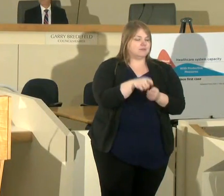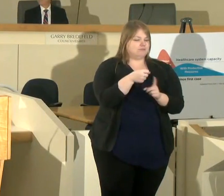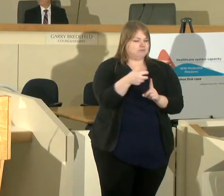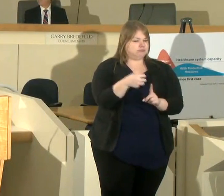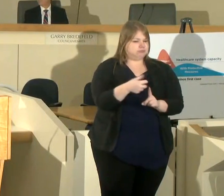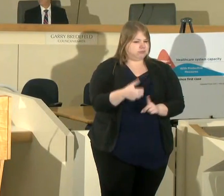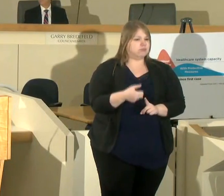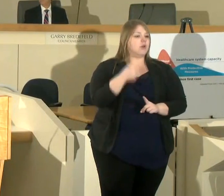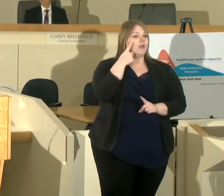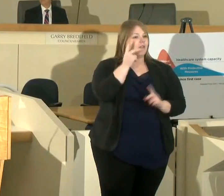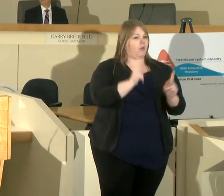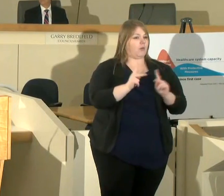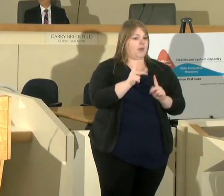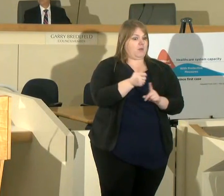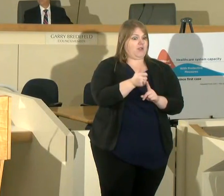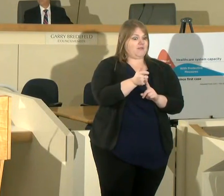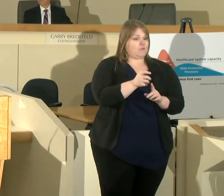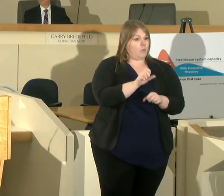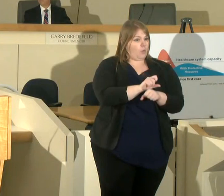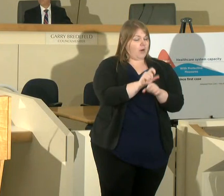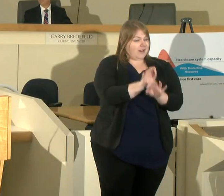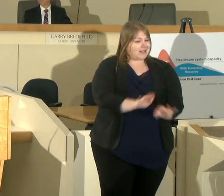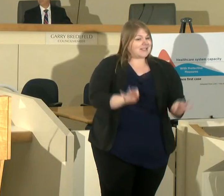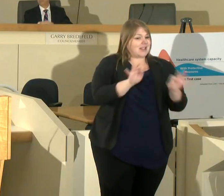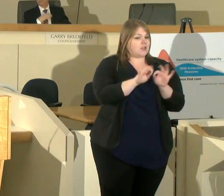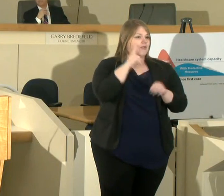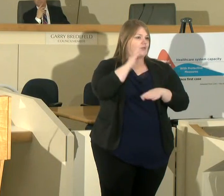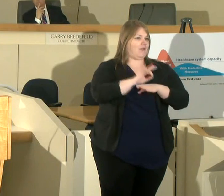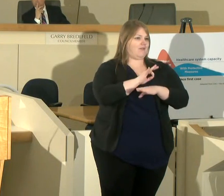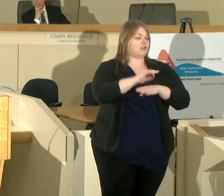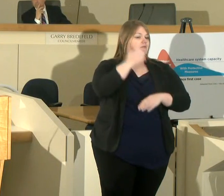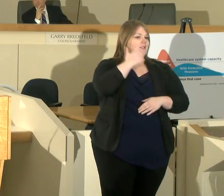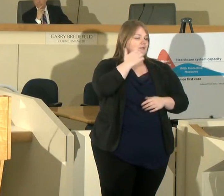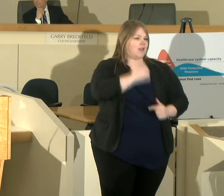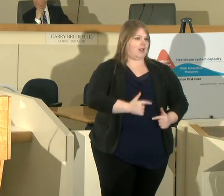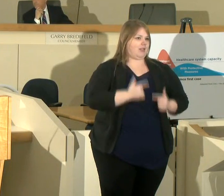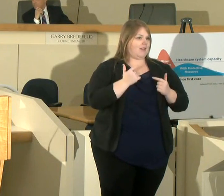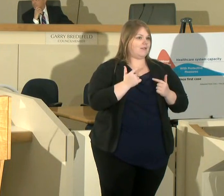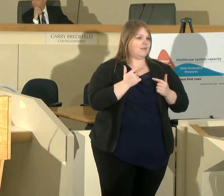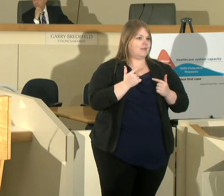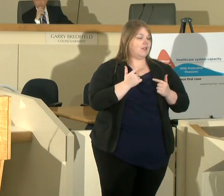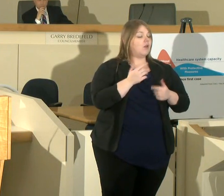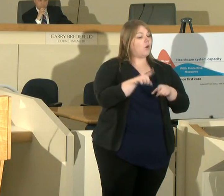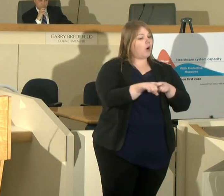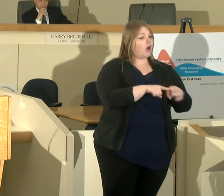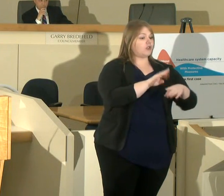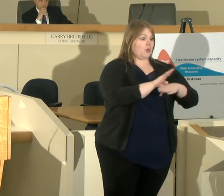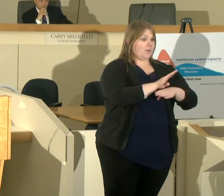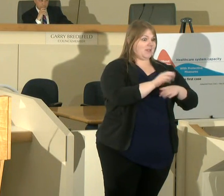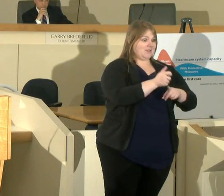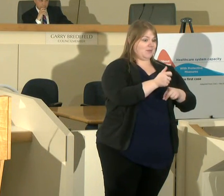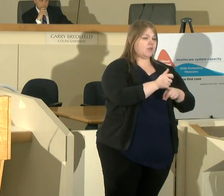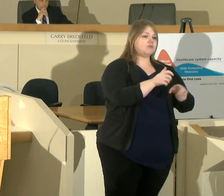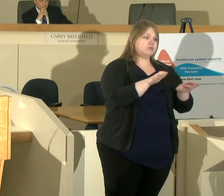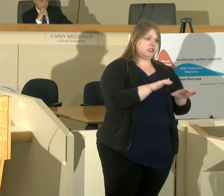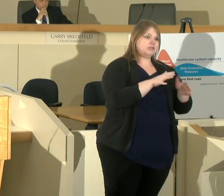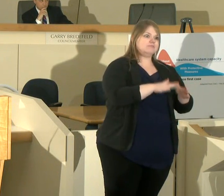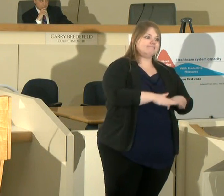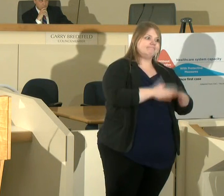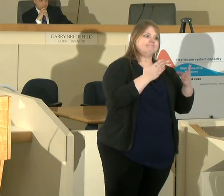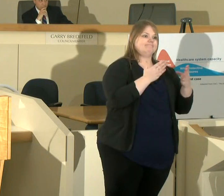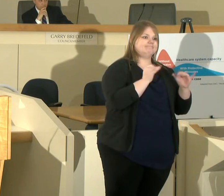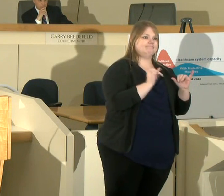on those people whose work is essential to the functions of daily life and those businesses which are encouraged to stay open